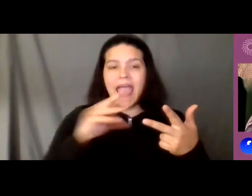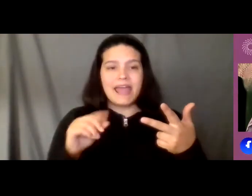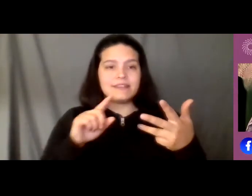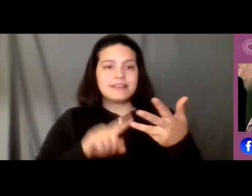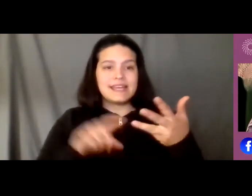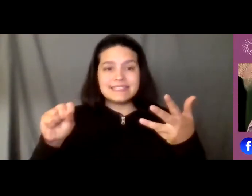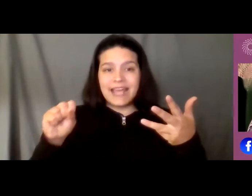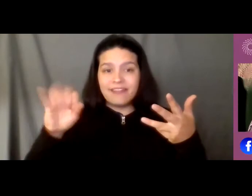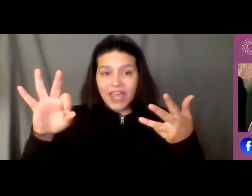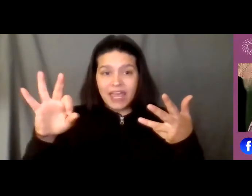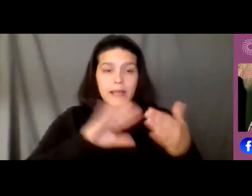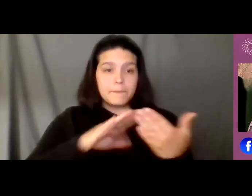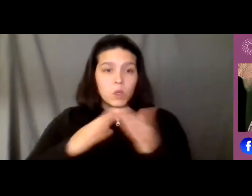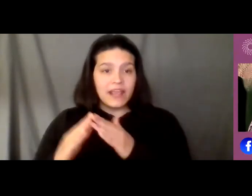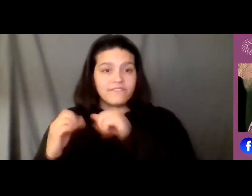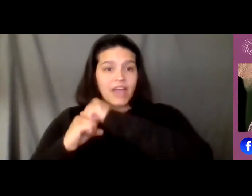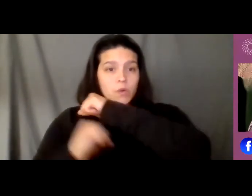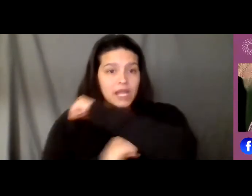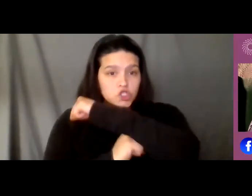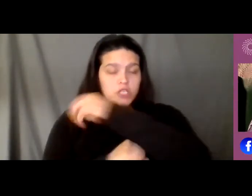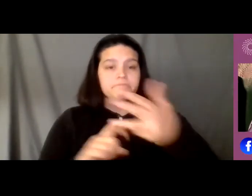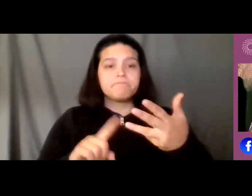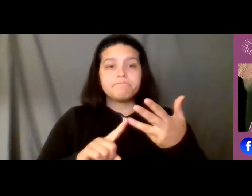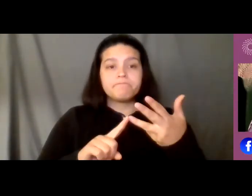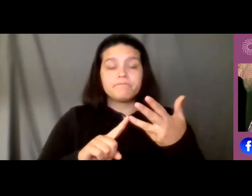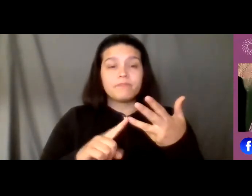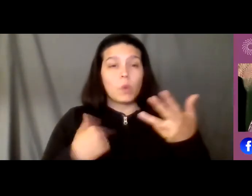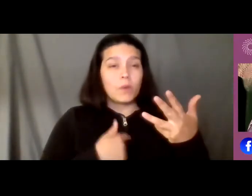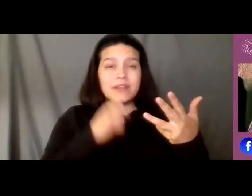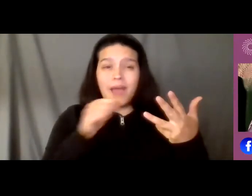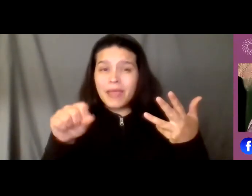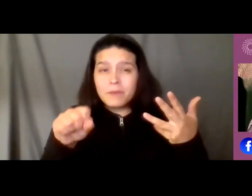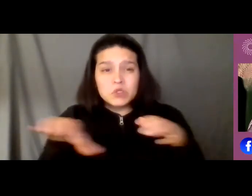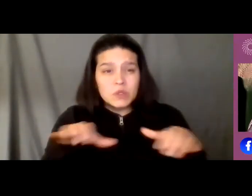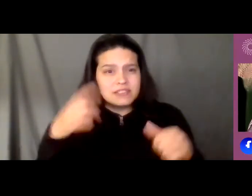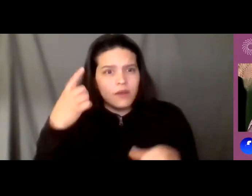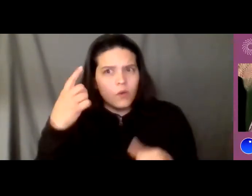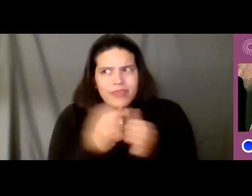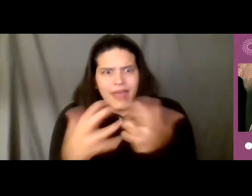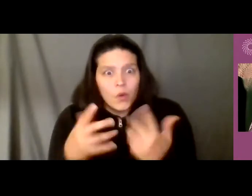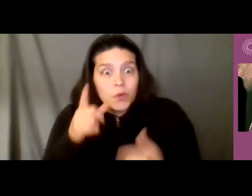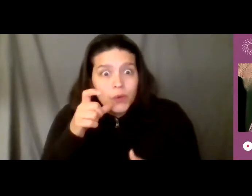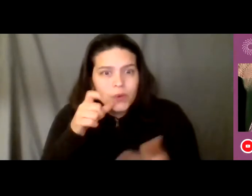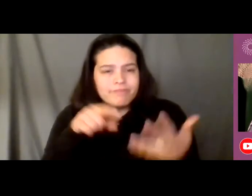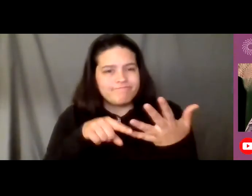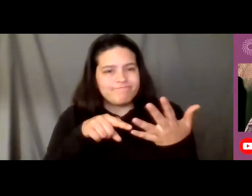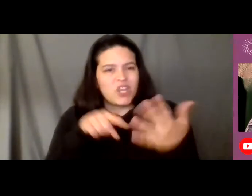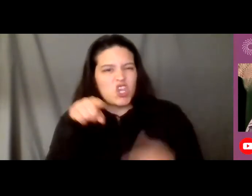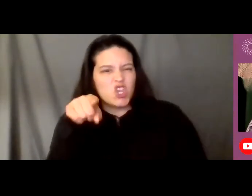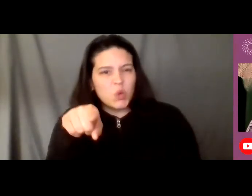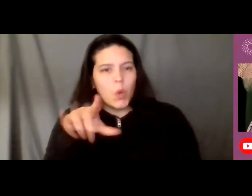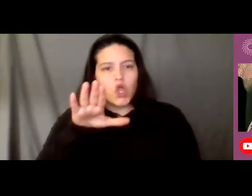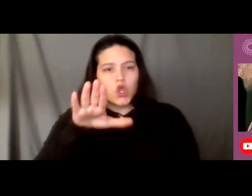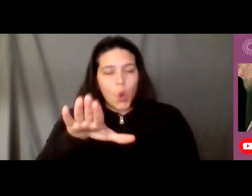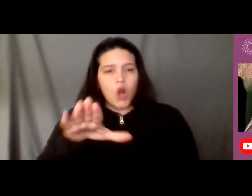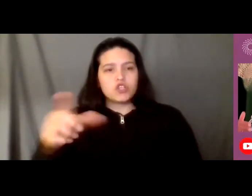foundation also we would not be able to do this without your individual donations keeping us